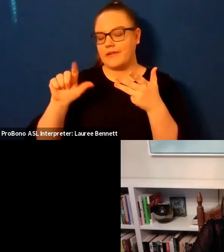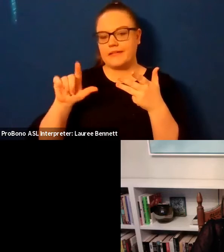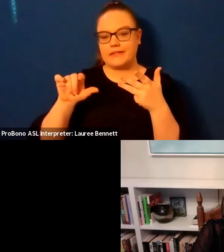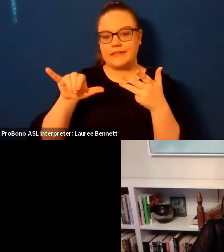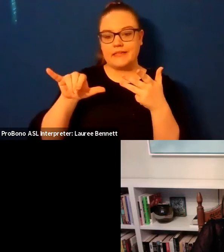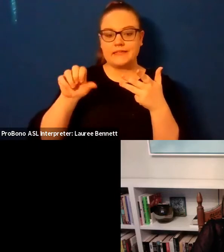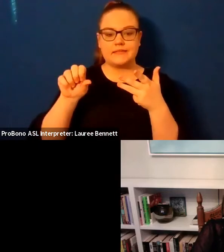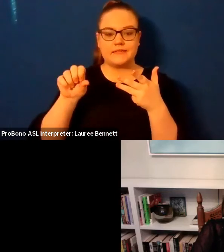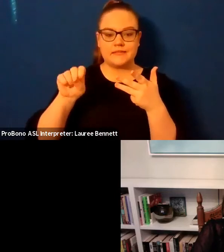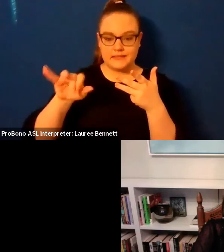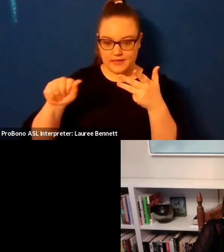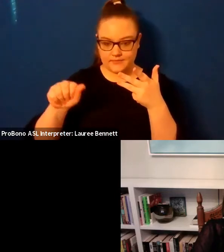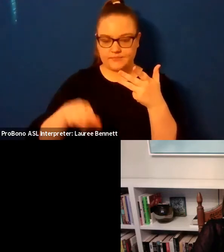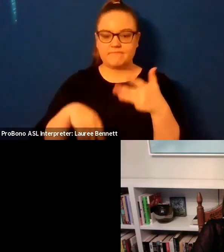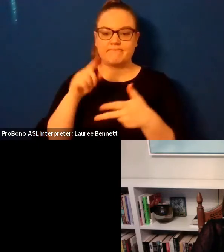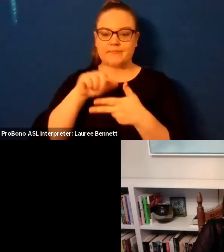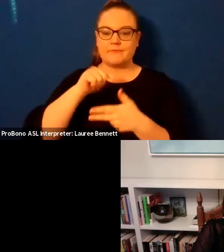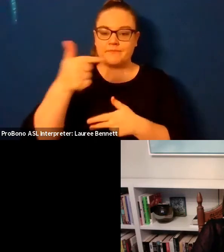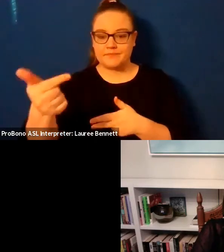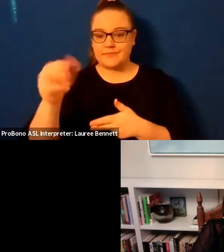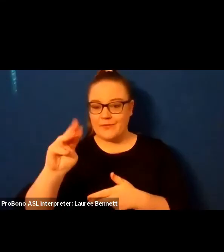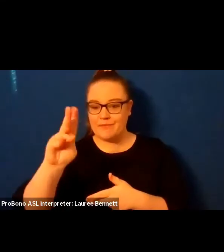spencer i'm going to turn this over to you